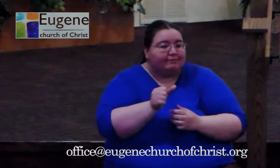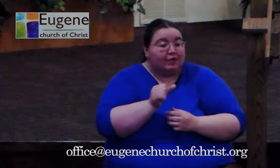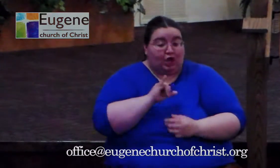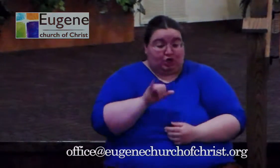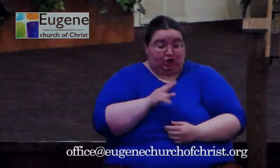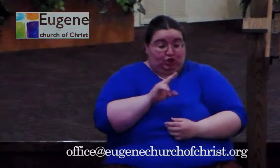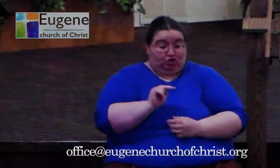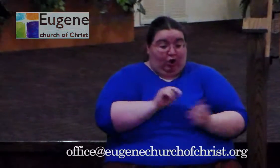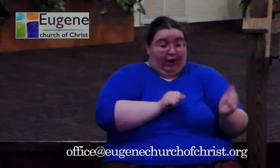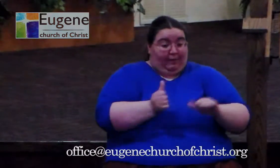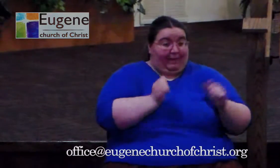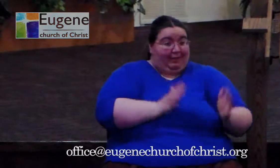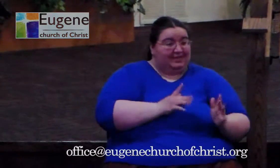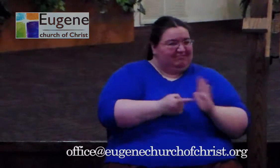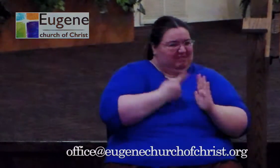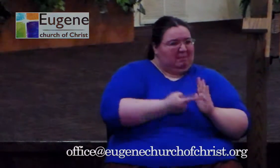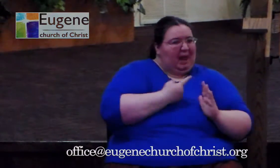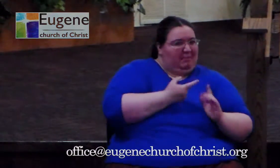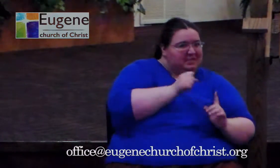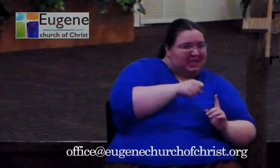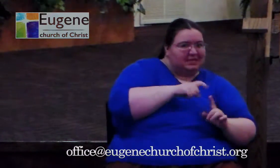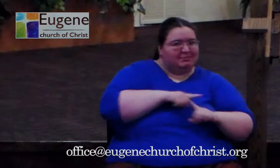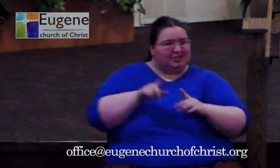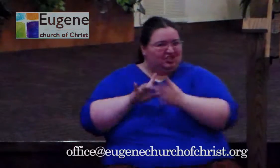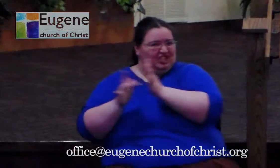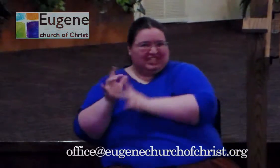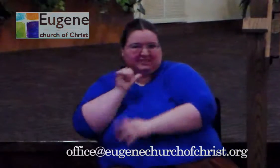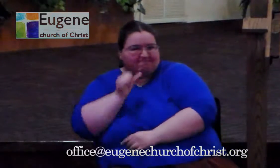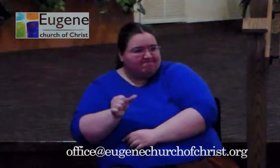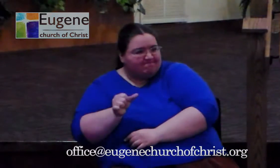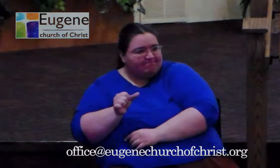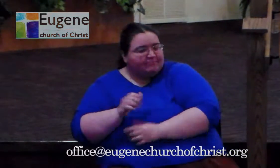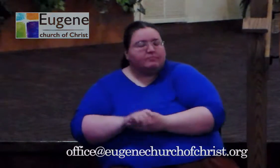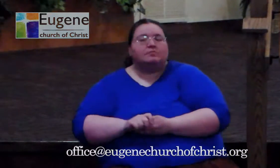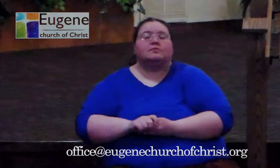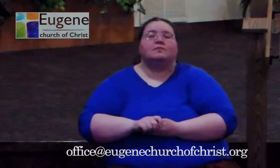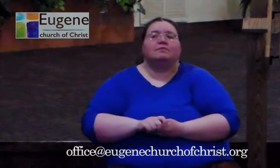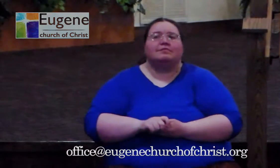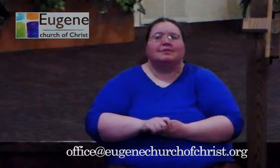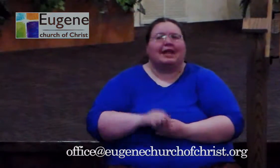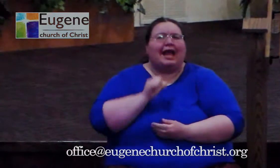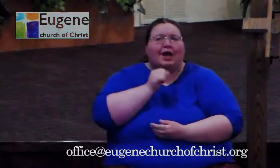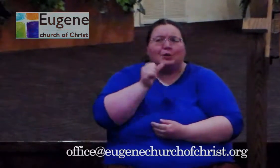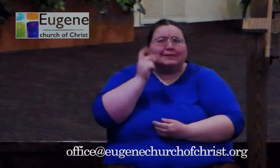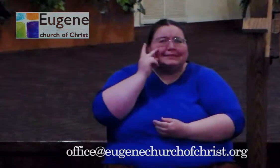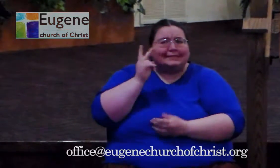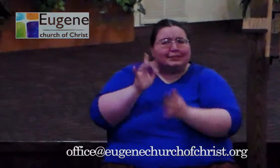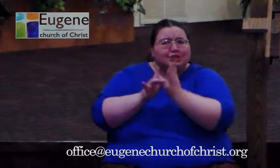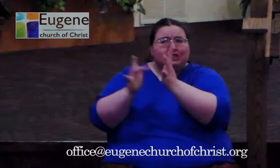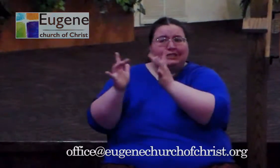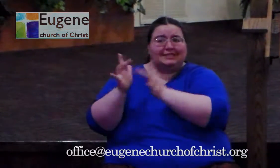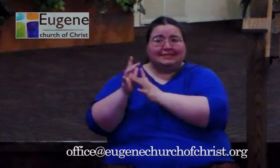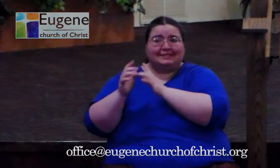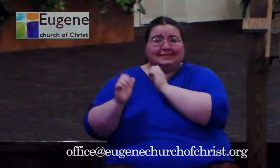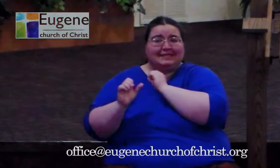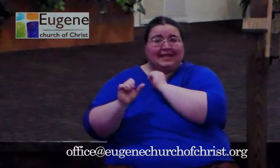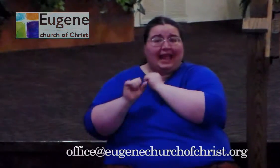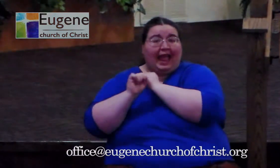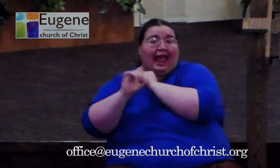doing a lot of the things we do. I don't see Jesus advertising for a month that the gospel meeting at the